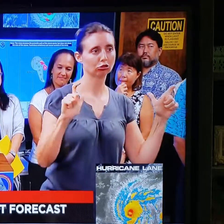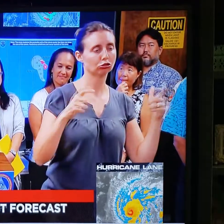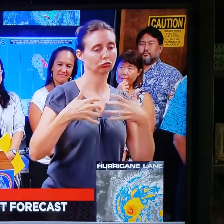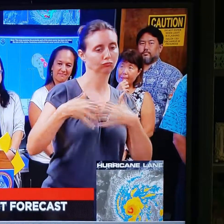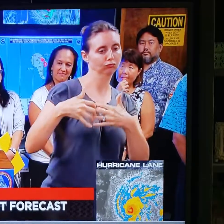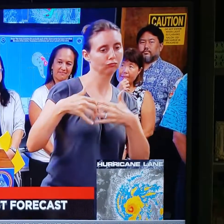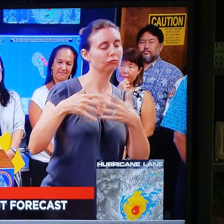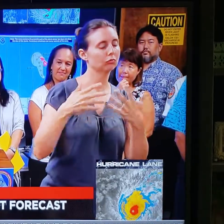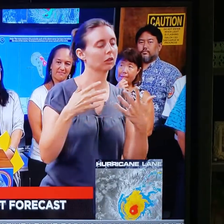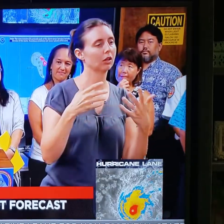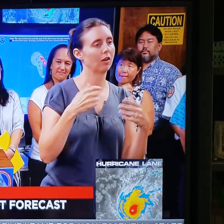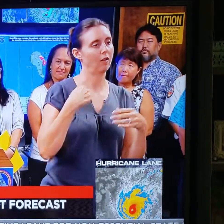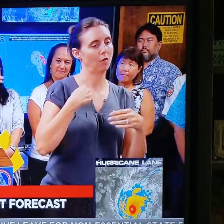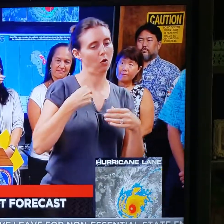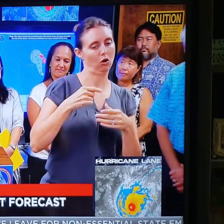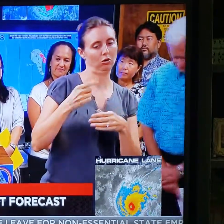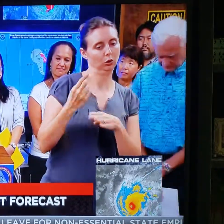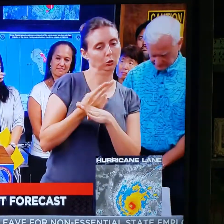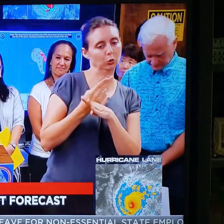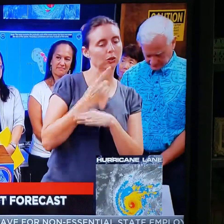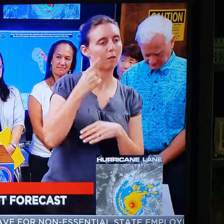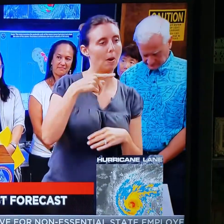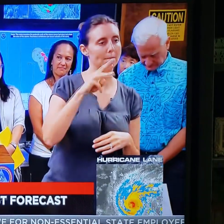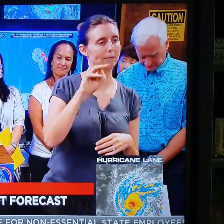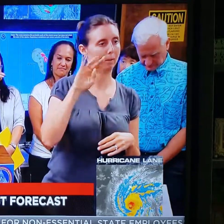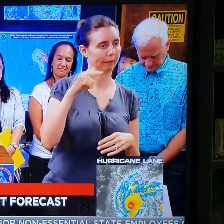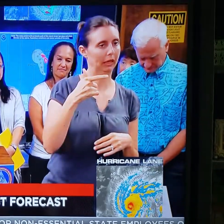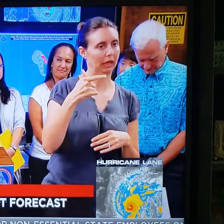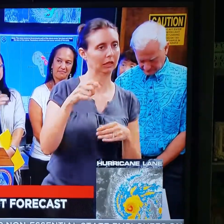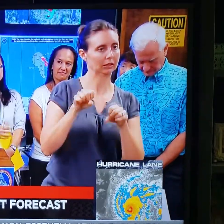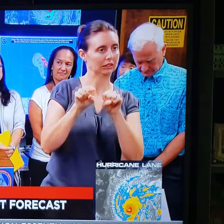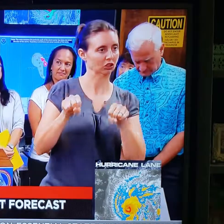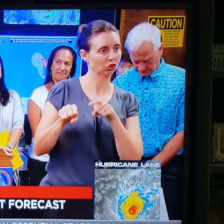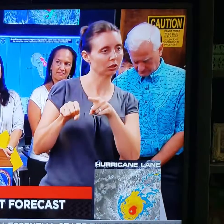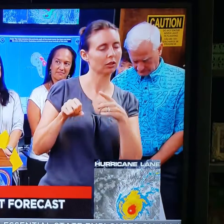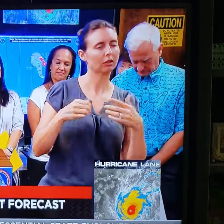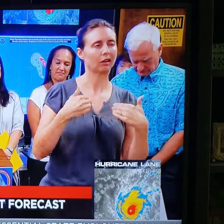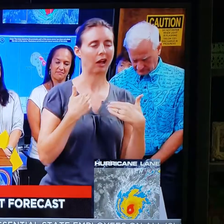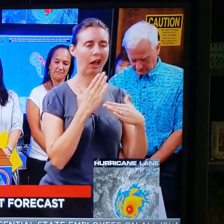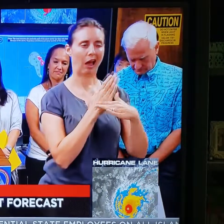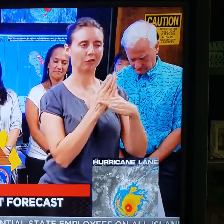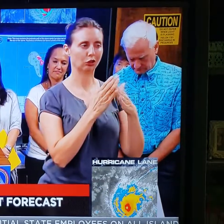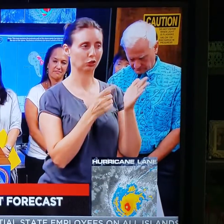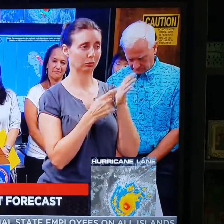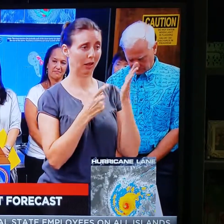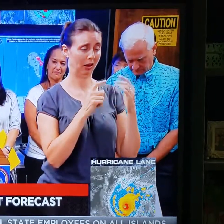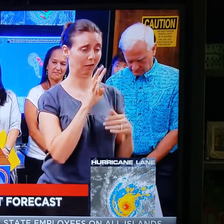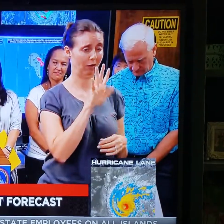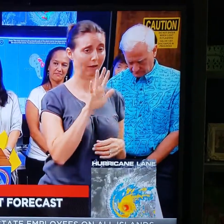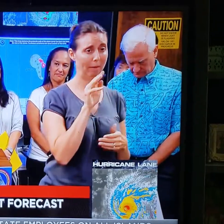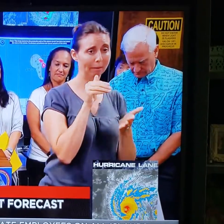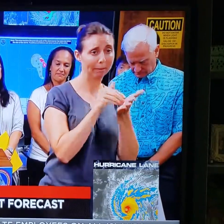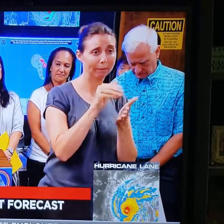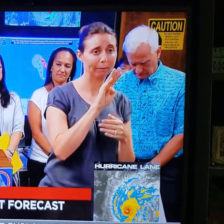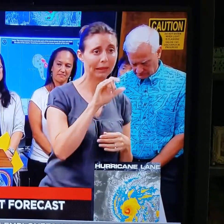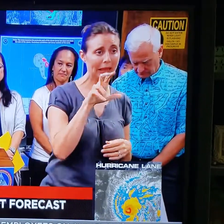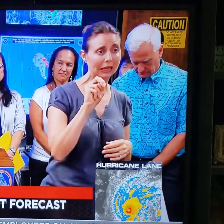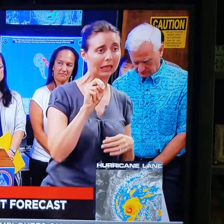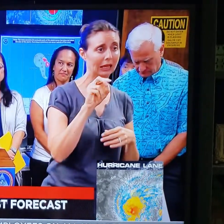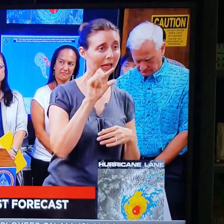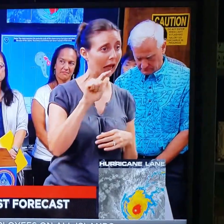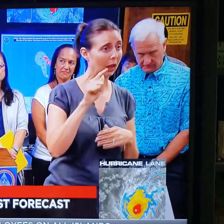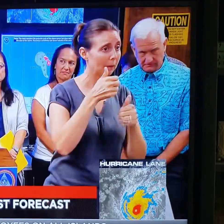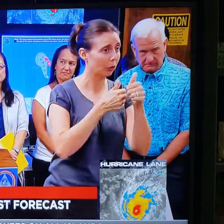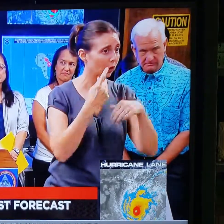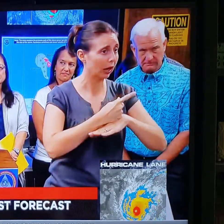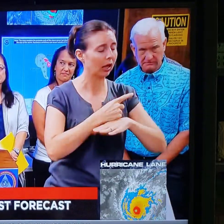of our major pumping stations. Our average demand is about 145 million gallons a day. Most of that depends on